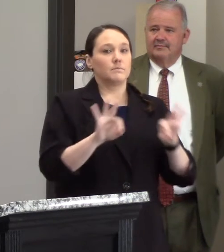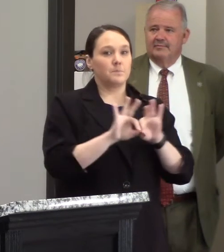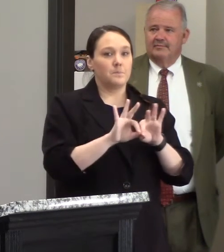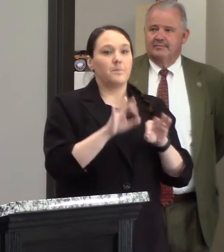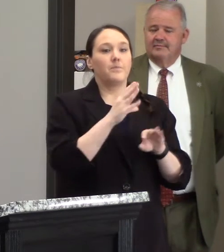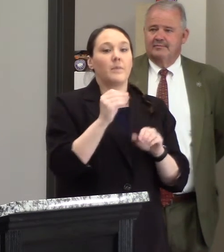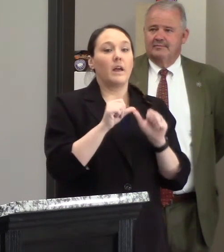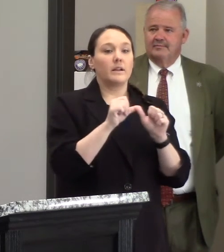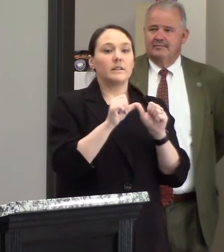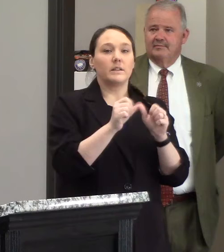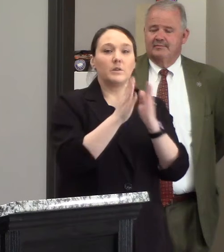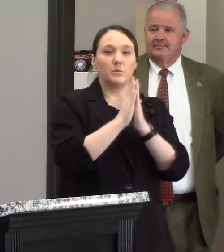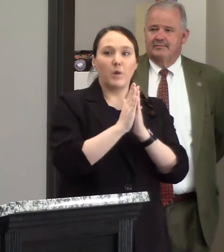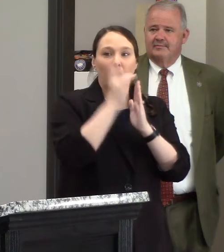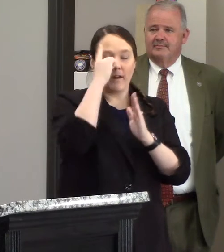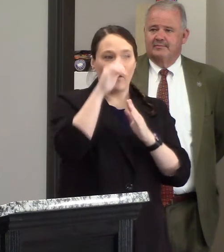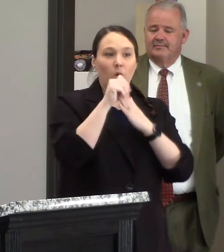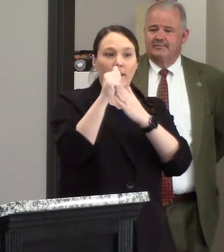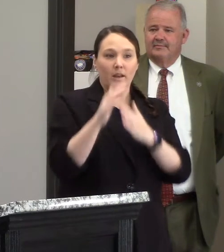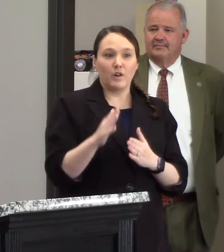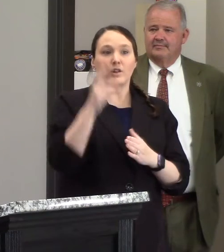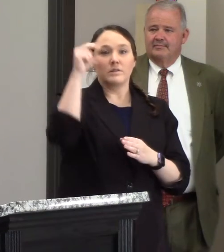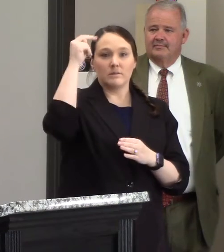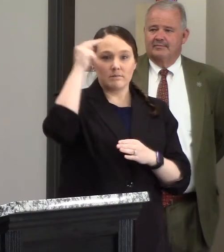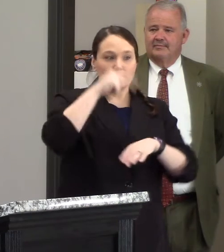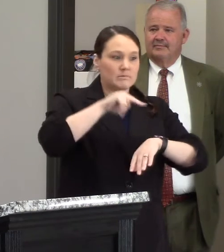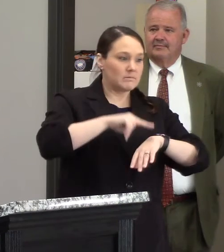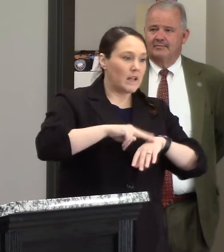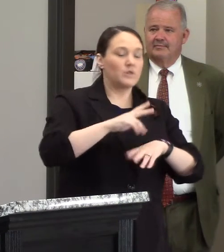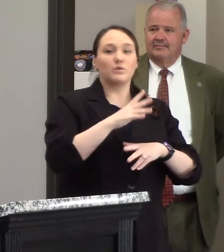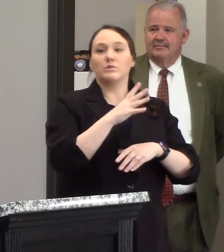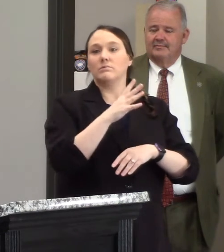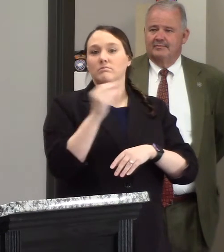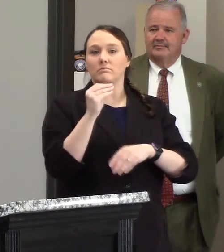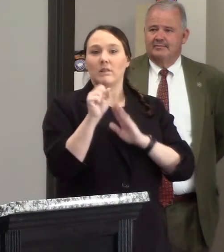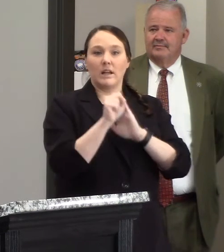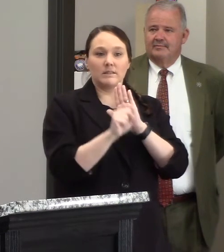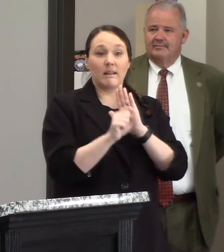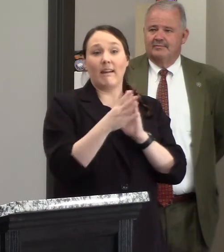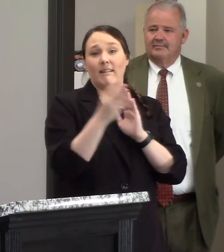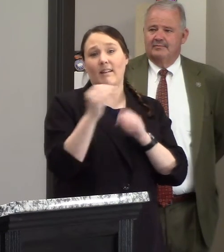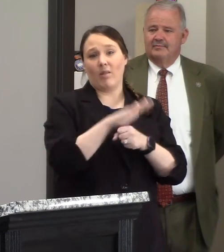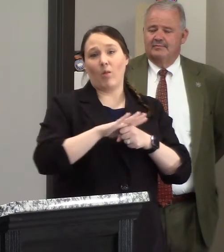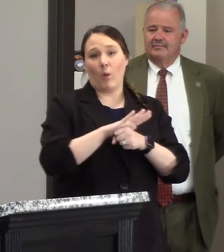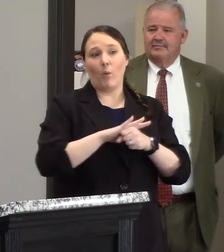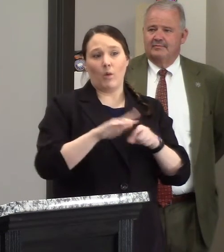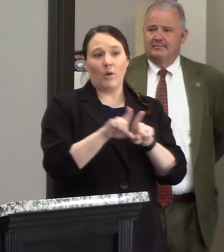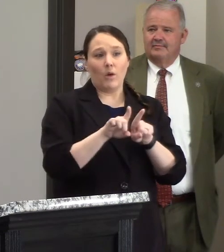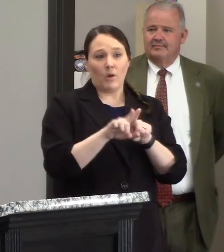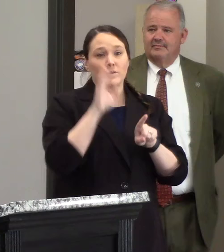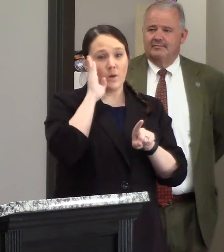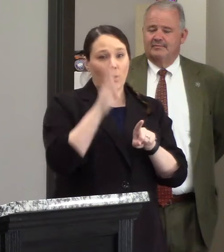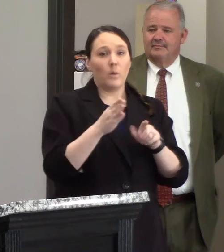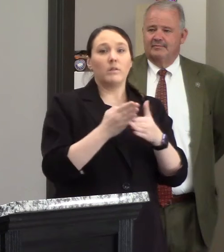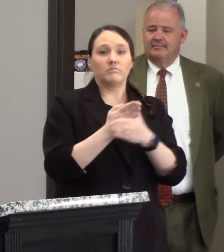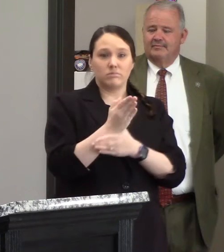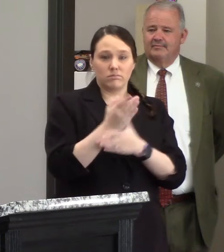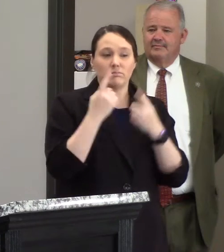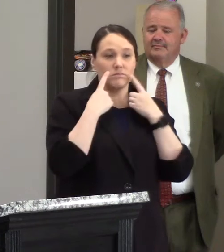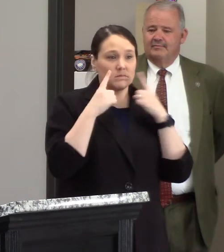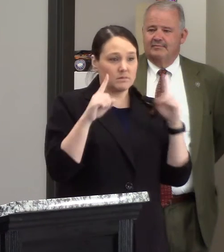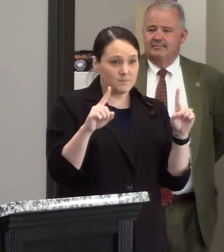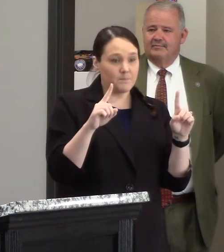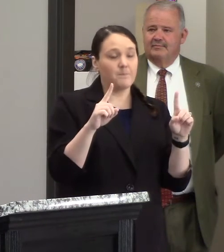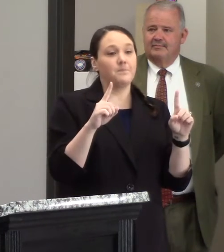pray for your for our leaders nationally and state and i would ask them for local level as well we're going to get through this and like i said